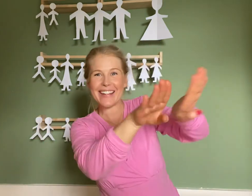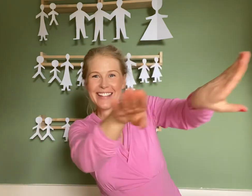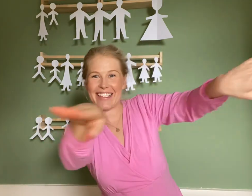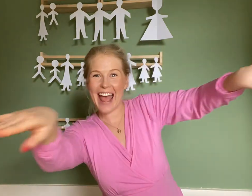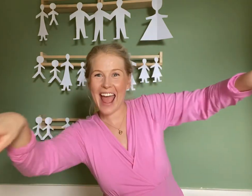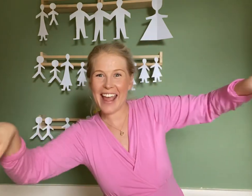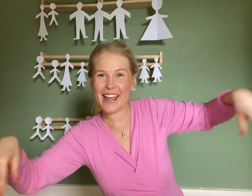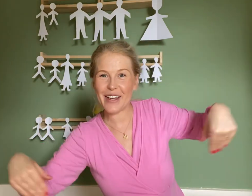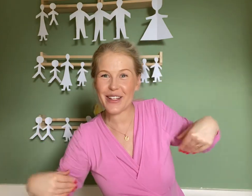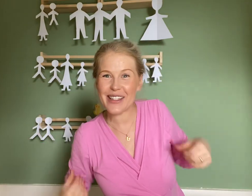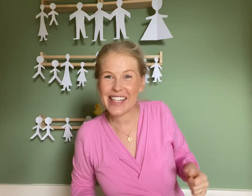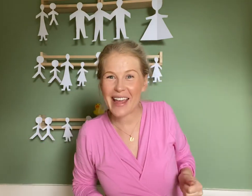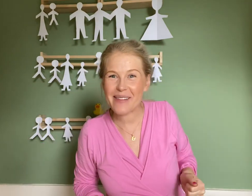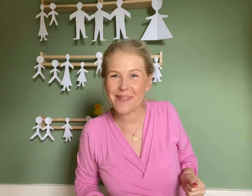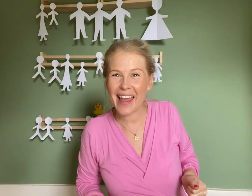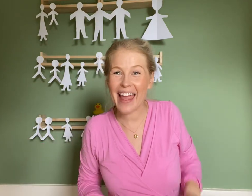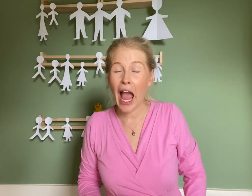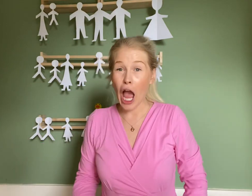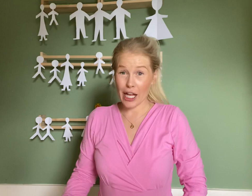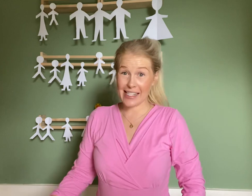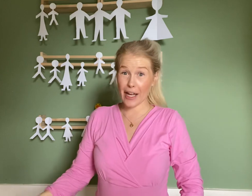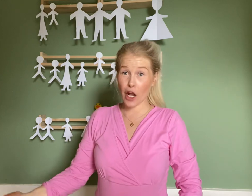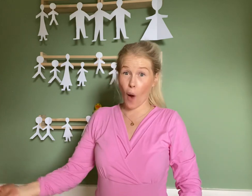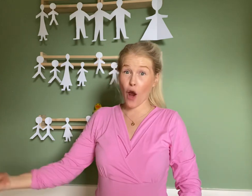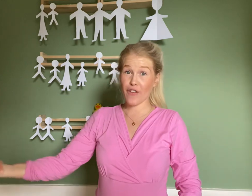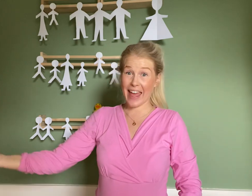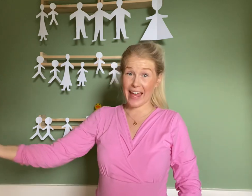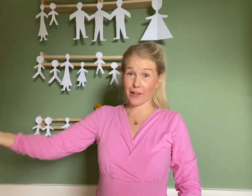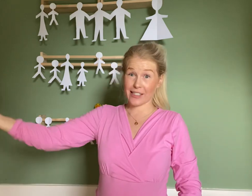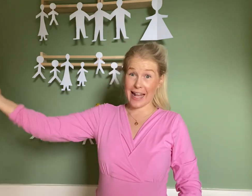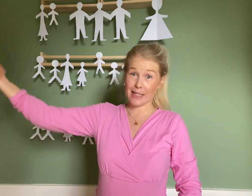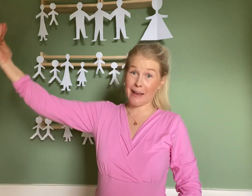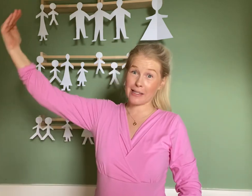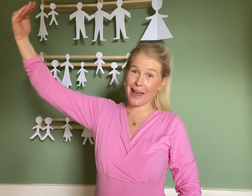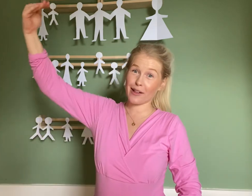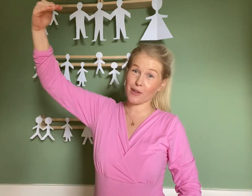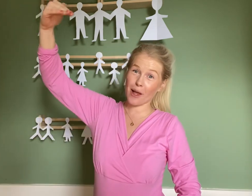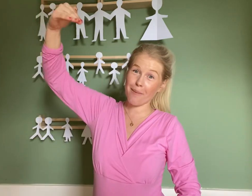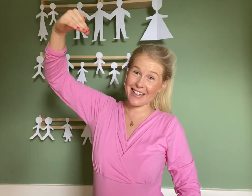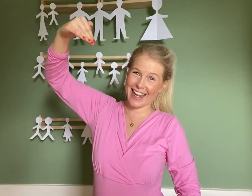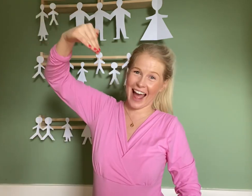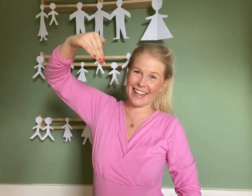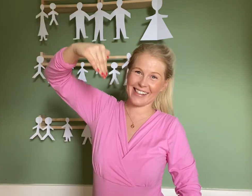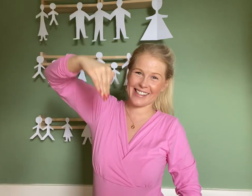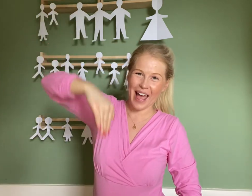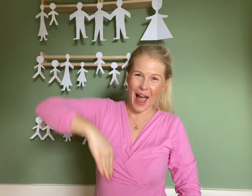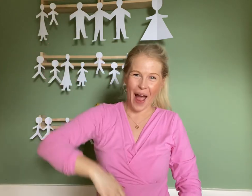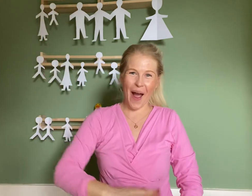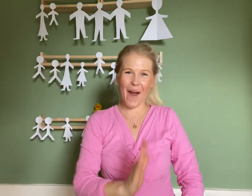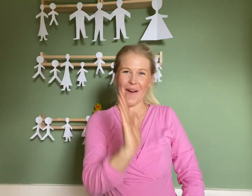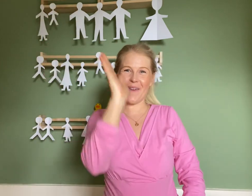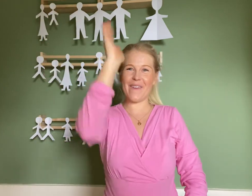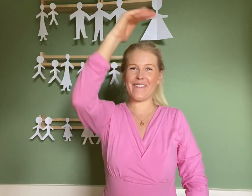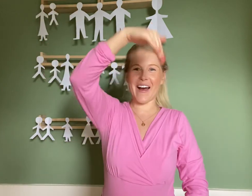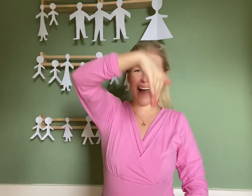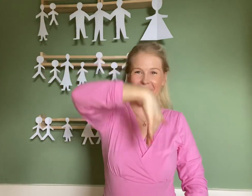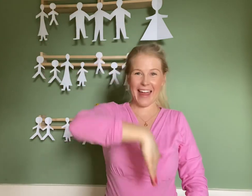day. Can you do the same as me? Because they're going to go over the hills. Let's make some hills with our magic hands. Over the